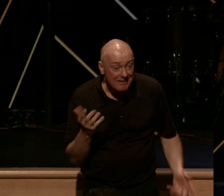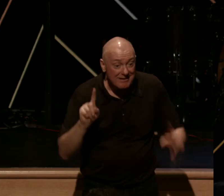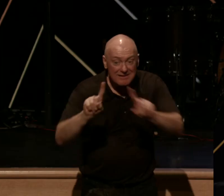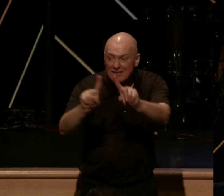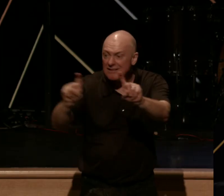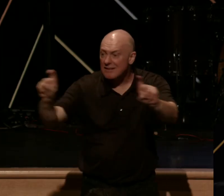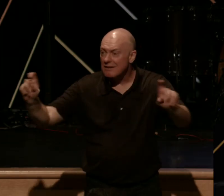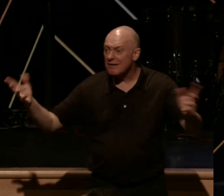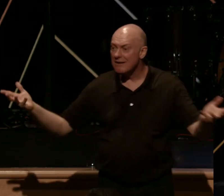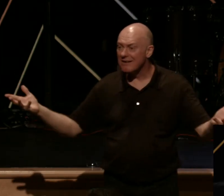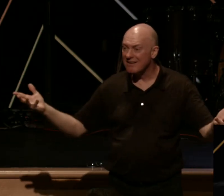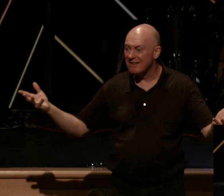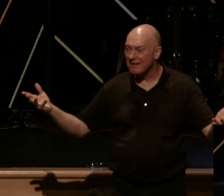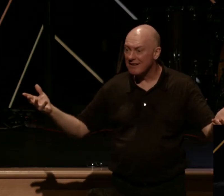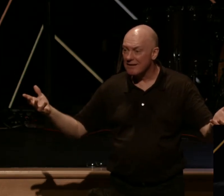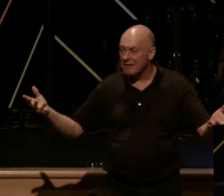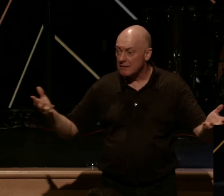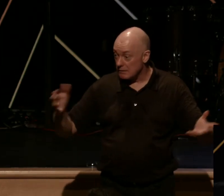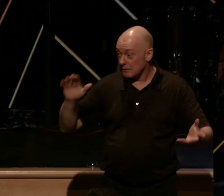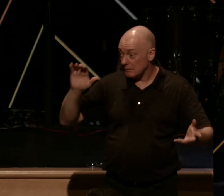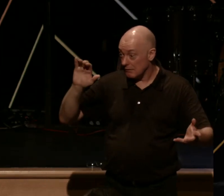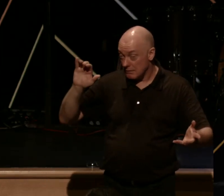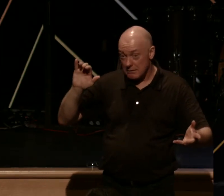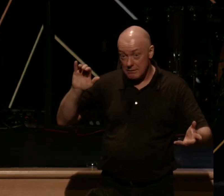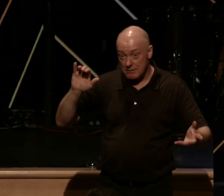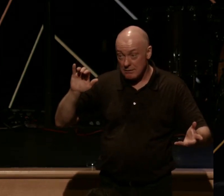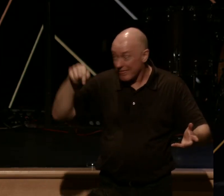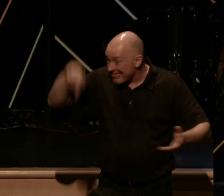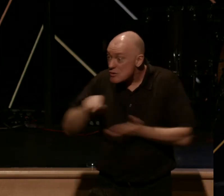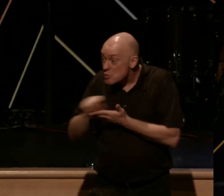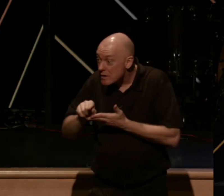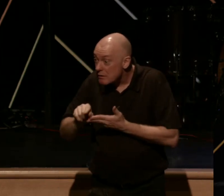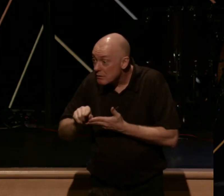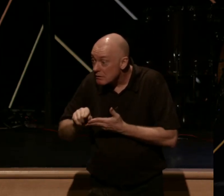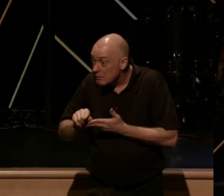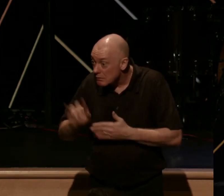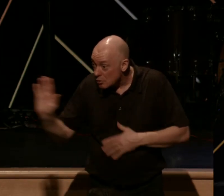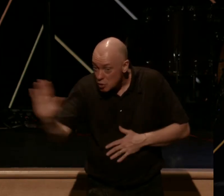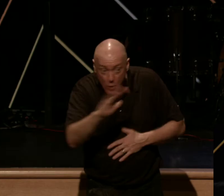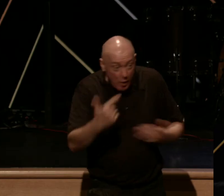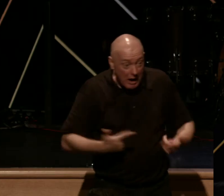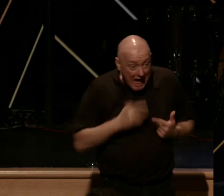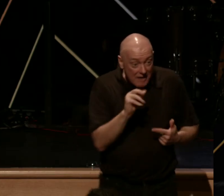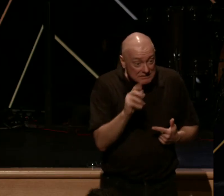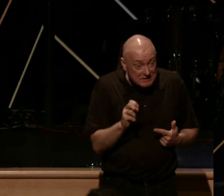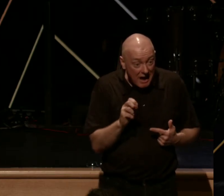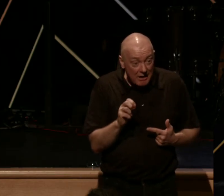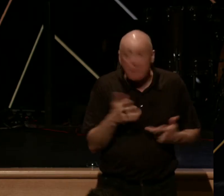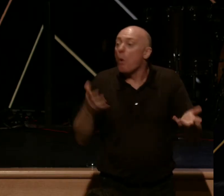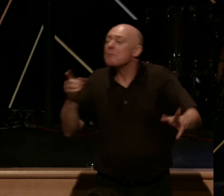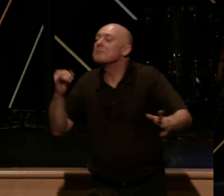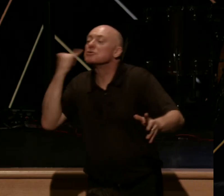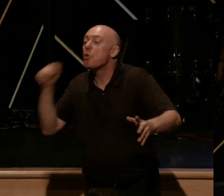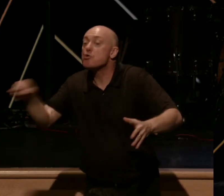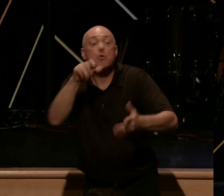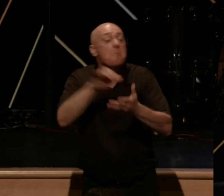Was that my lifestyle this week? If you're married, ask yourself,